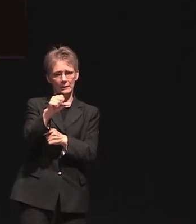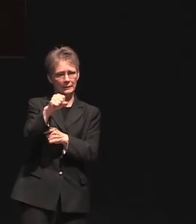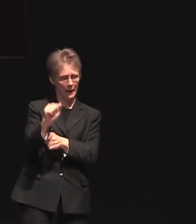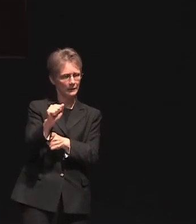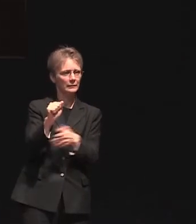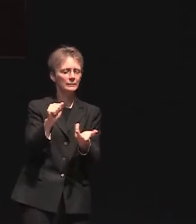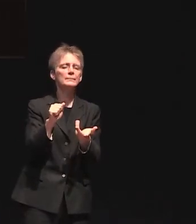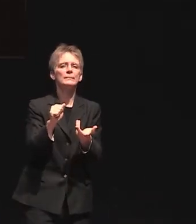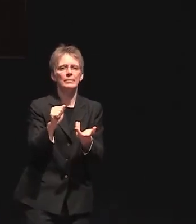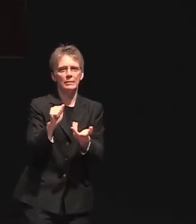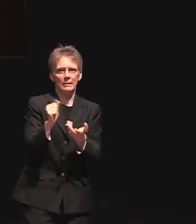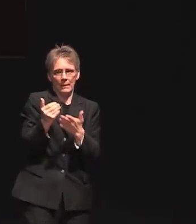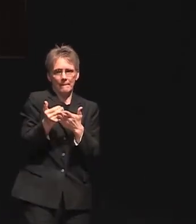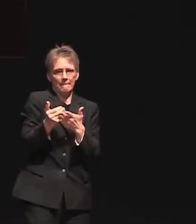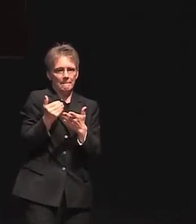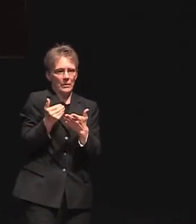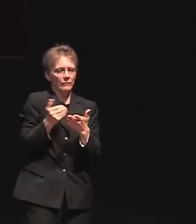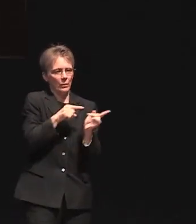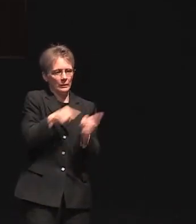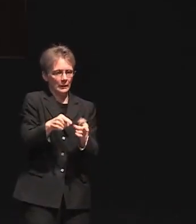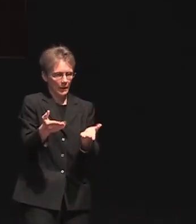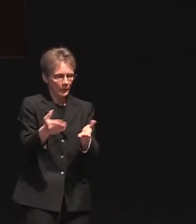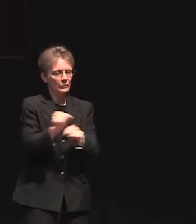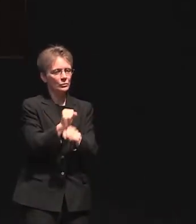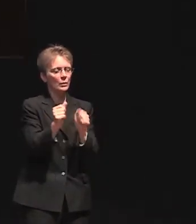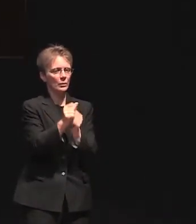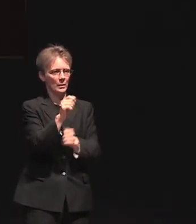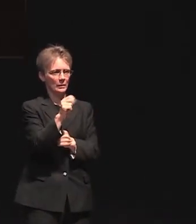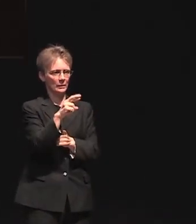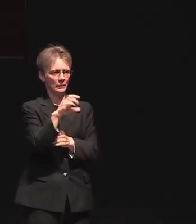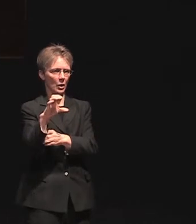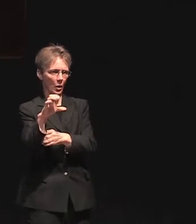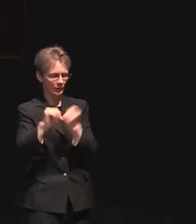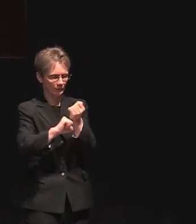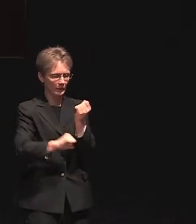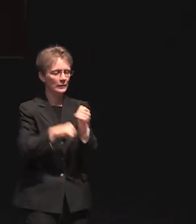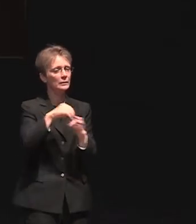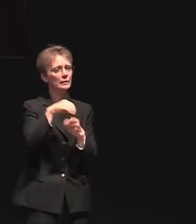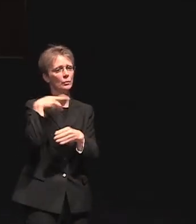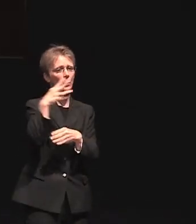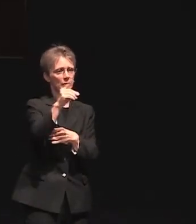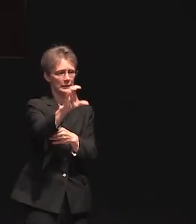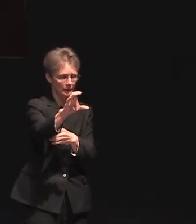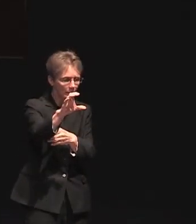the executive director of the ARCA Foundation in Washington DC an organization whose mission is to advance social equity and justice.